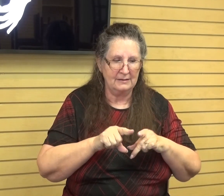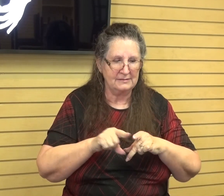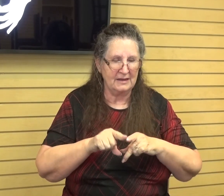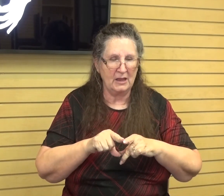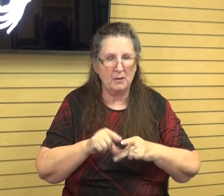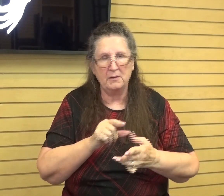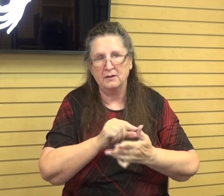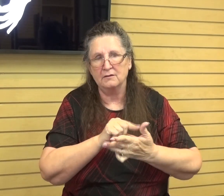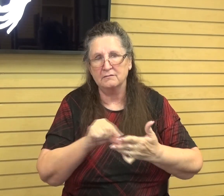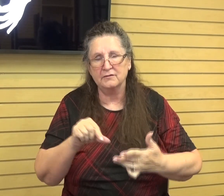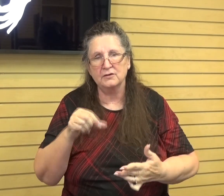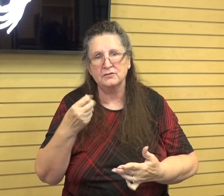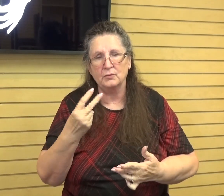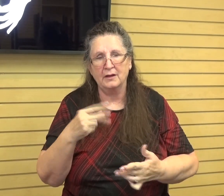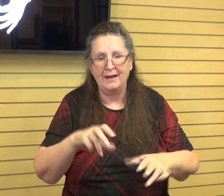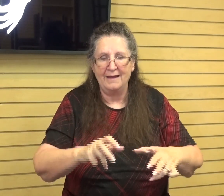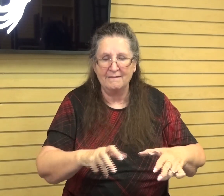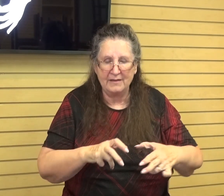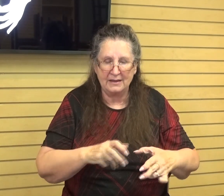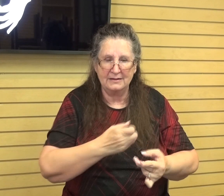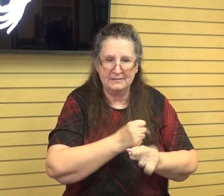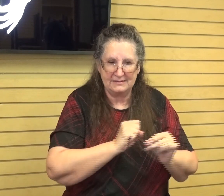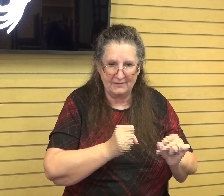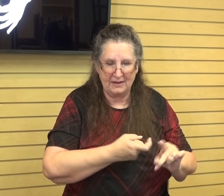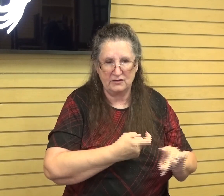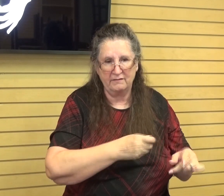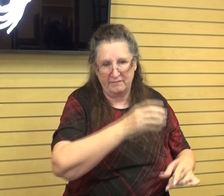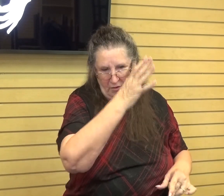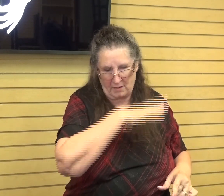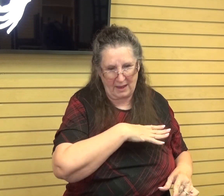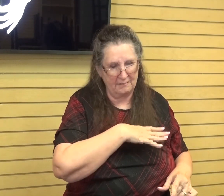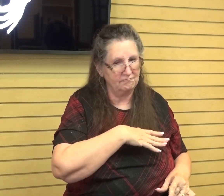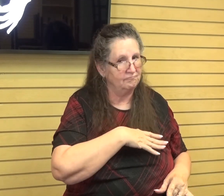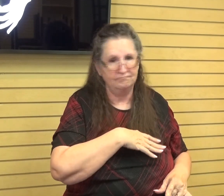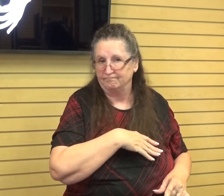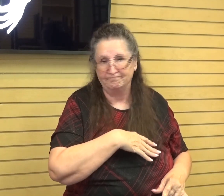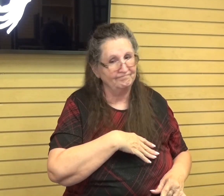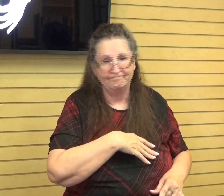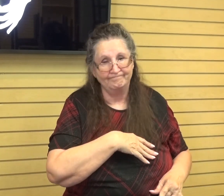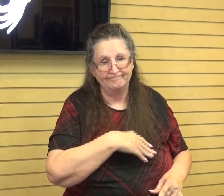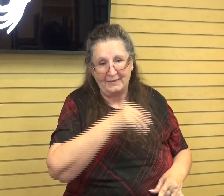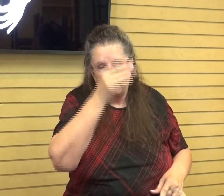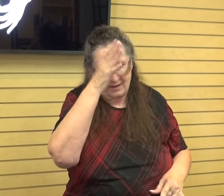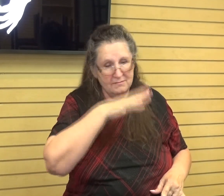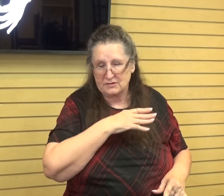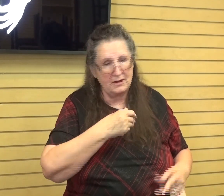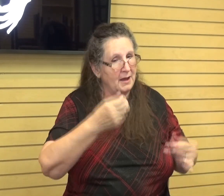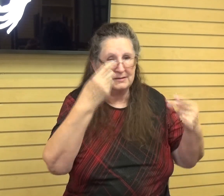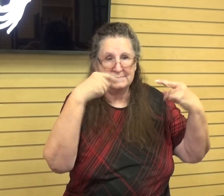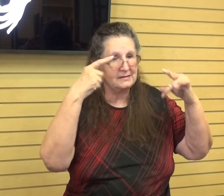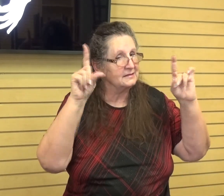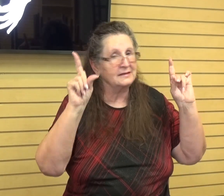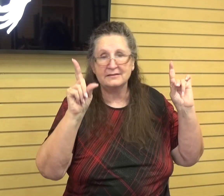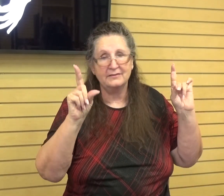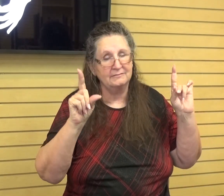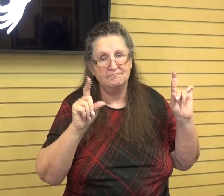it says, for vain is the salvation of man. Man, it's vain. It's not, he's not there to save us.